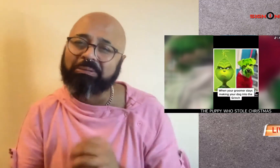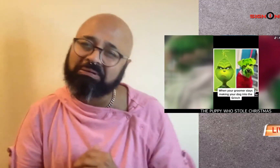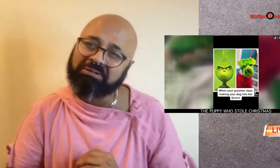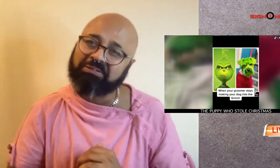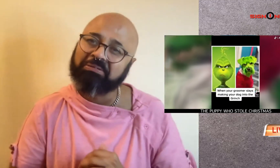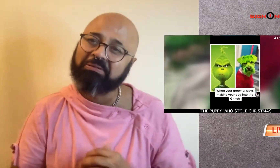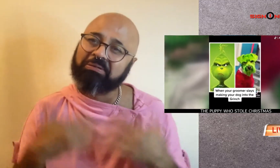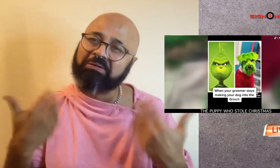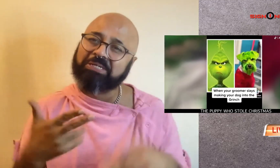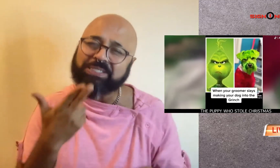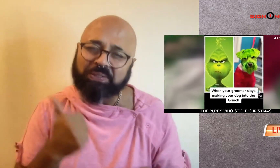So cute.